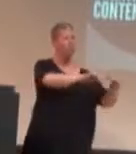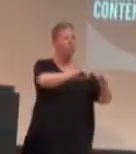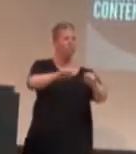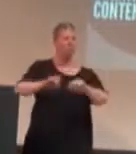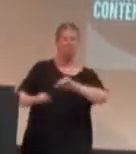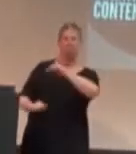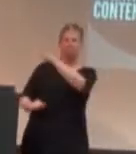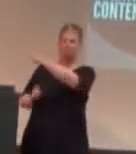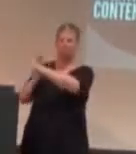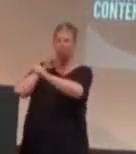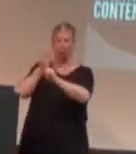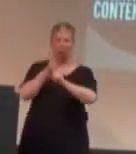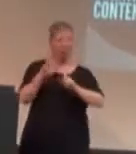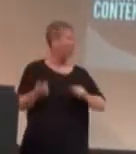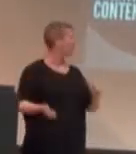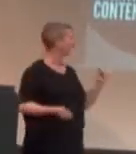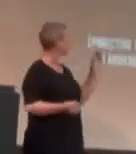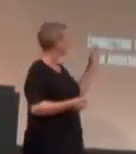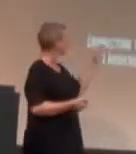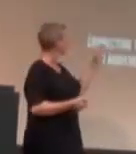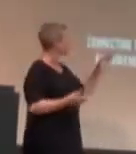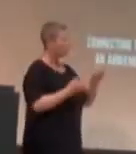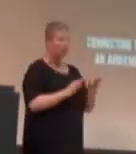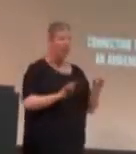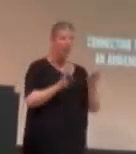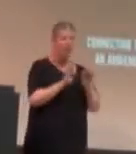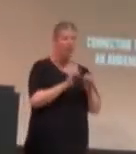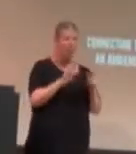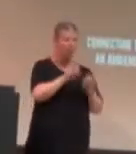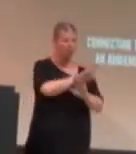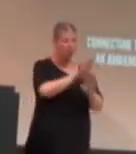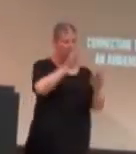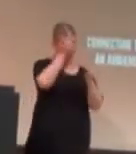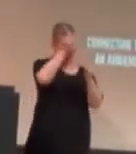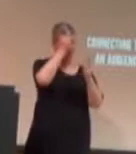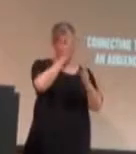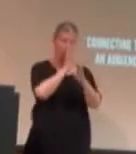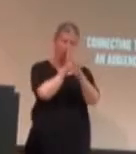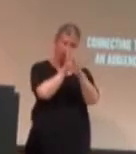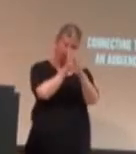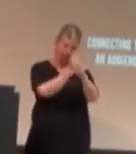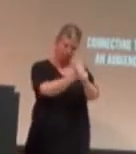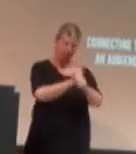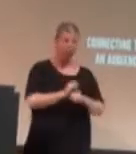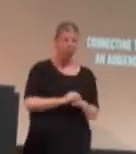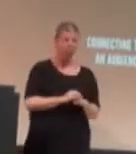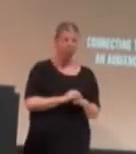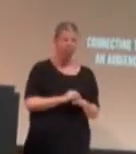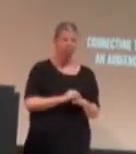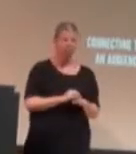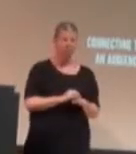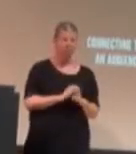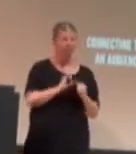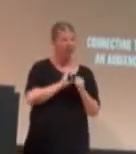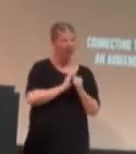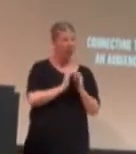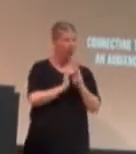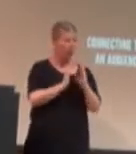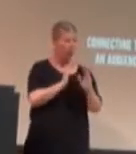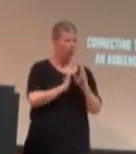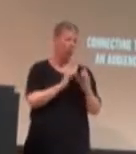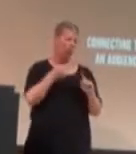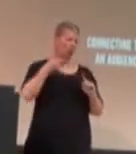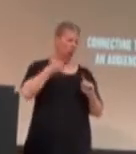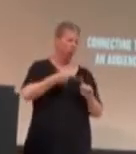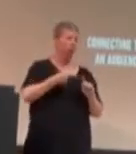So, telling a story. Creating engaging content. Storytelling remains a highly effective method of communication with